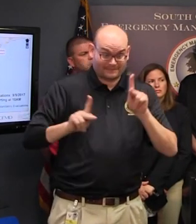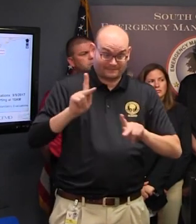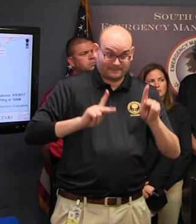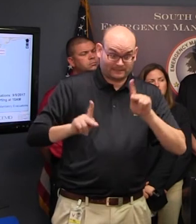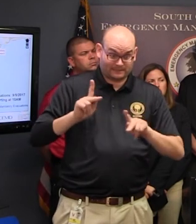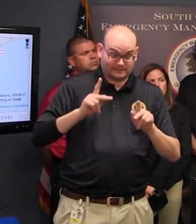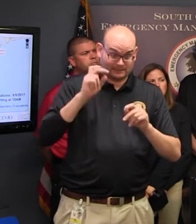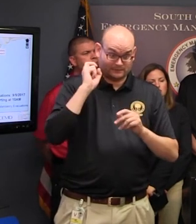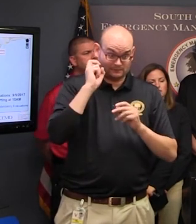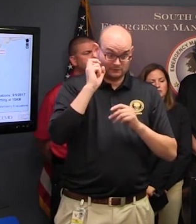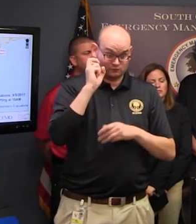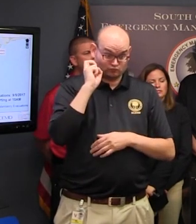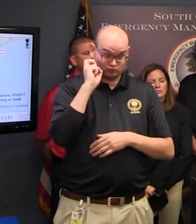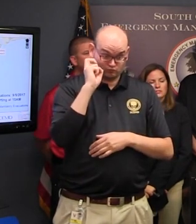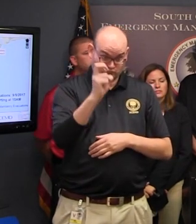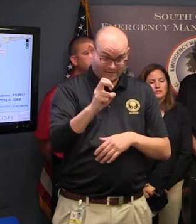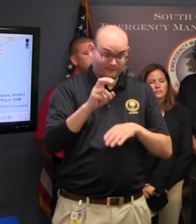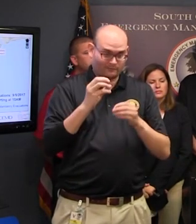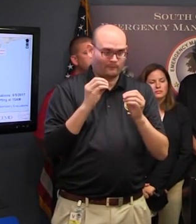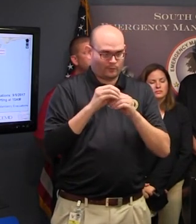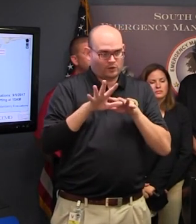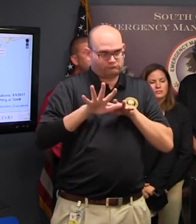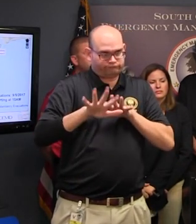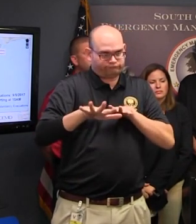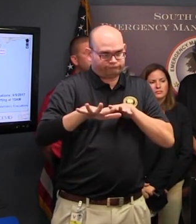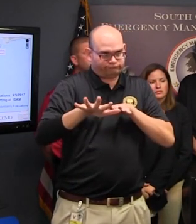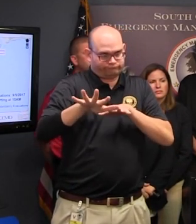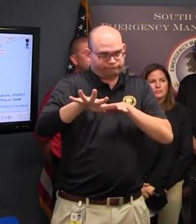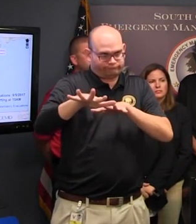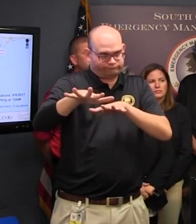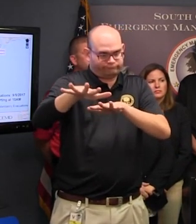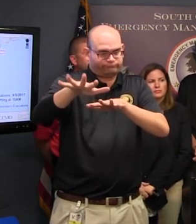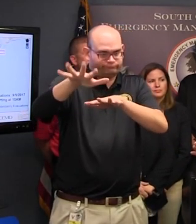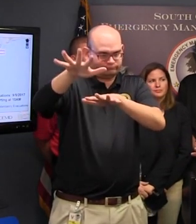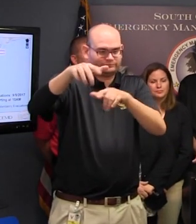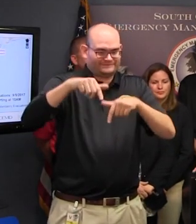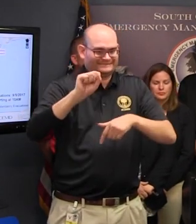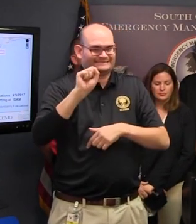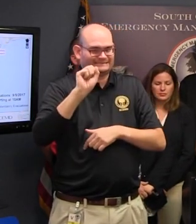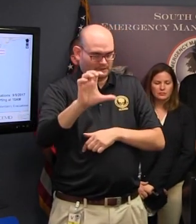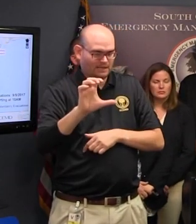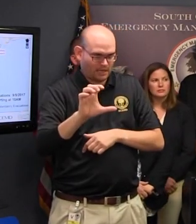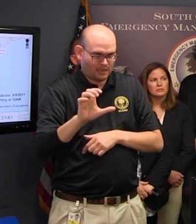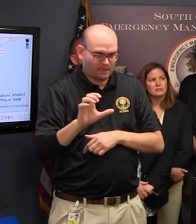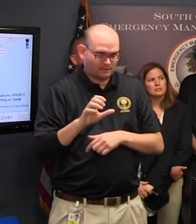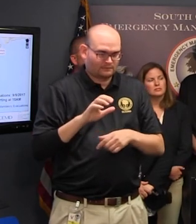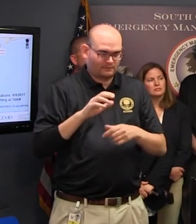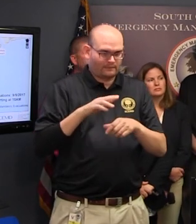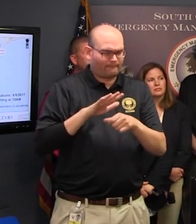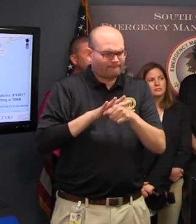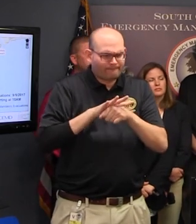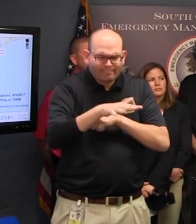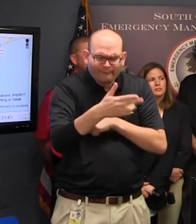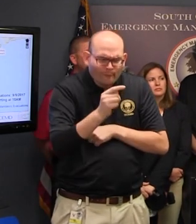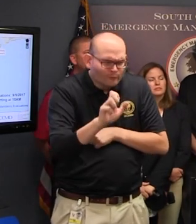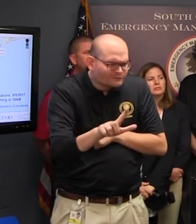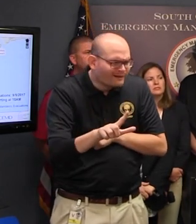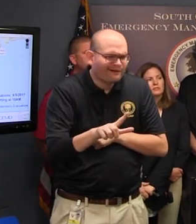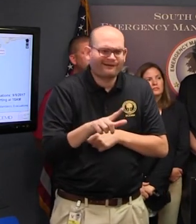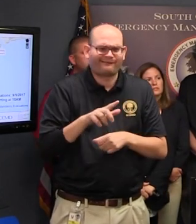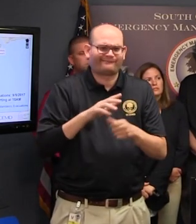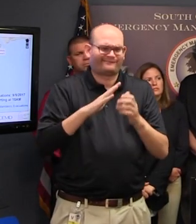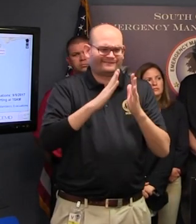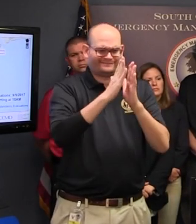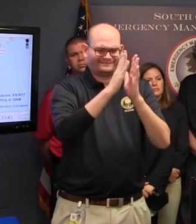from the storm Particularly as come across South Carolina There plenty of hotel rooms on that side of the state